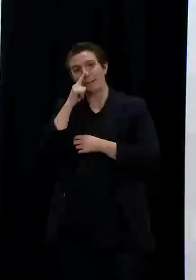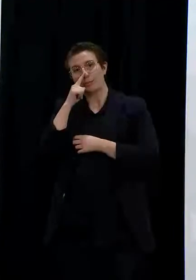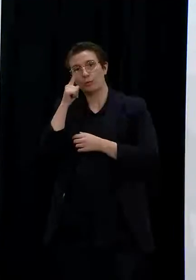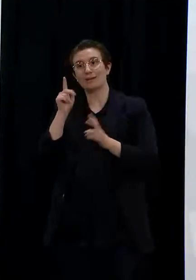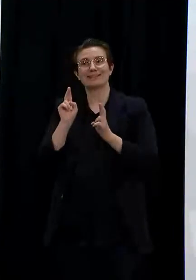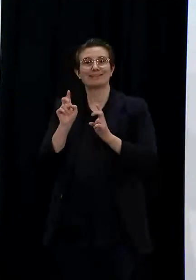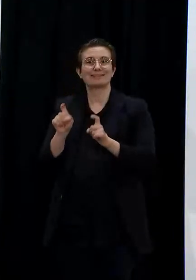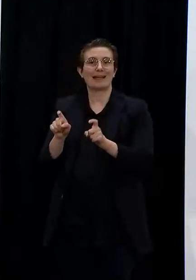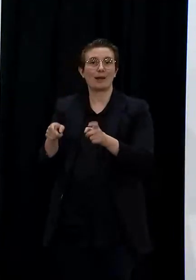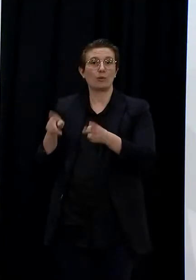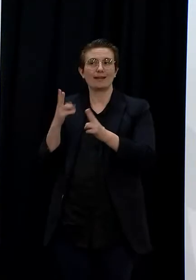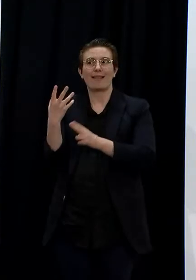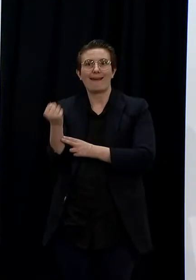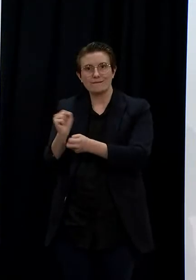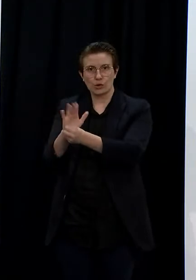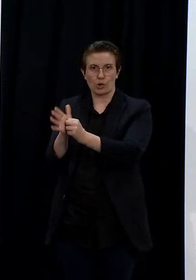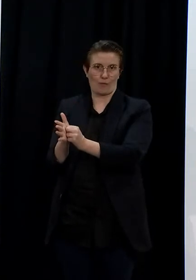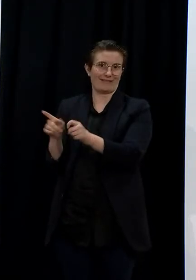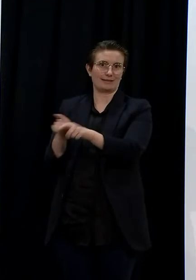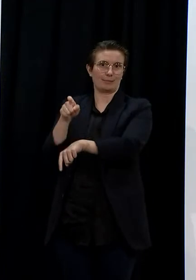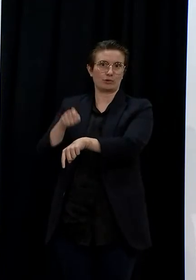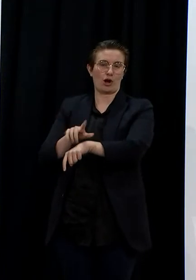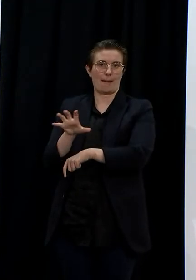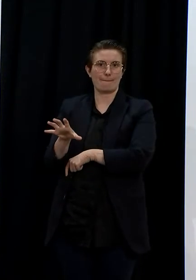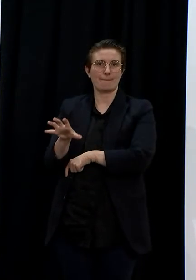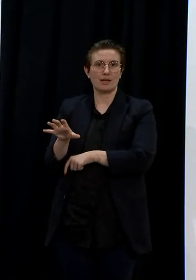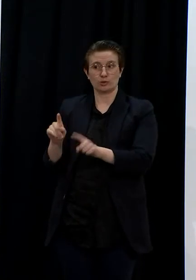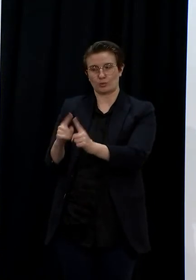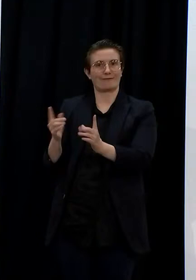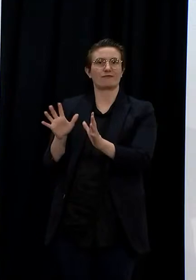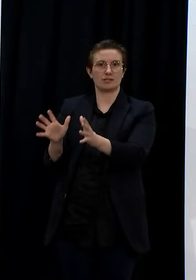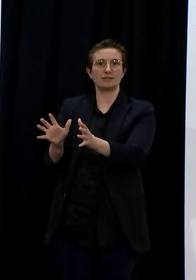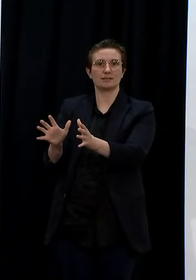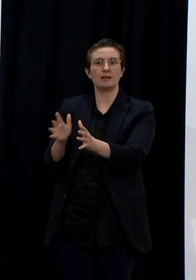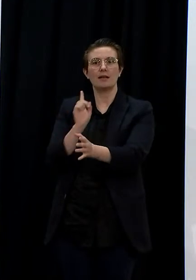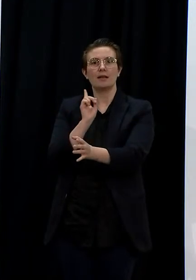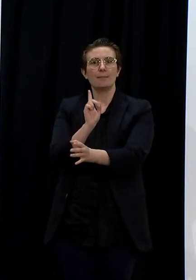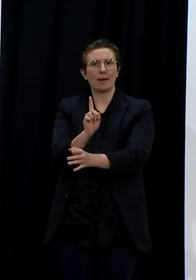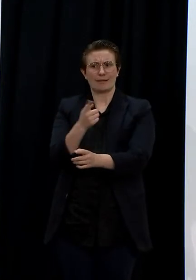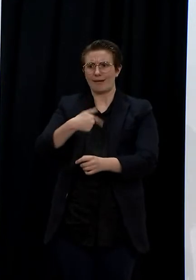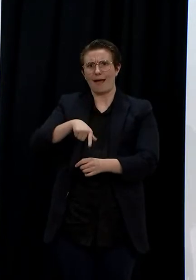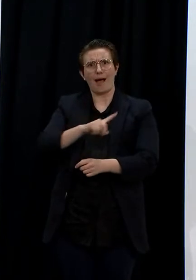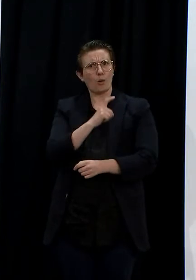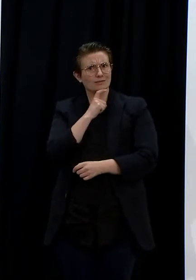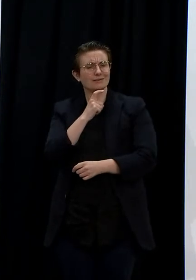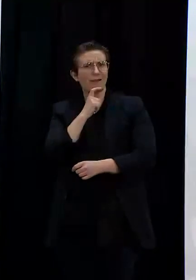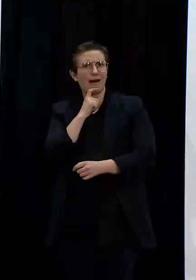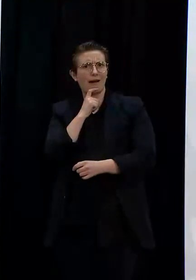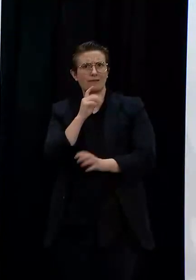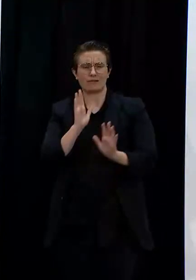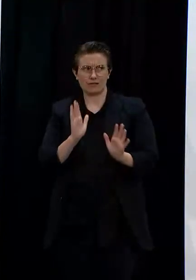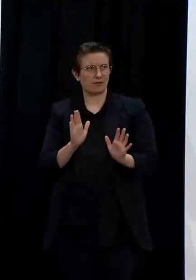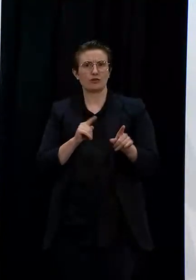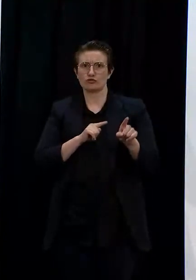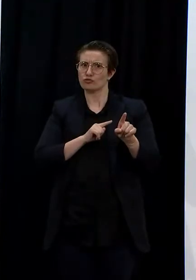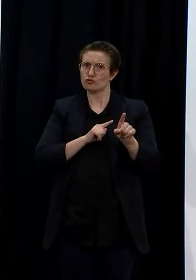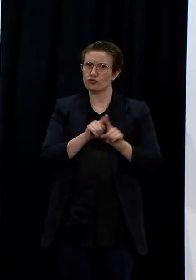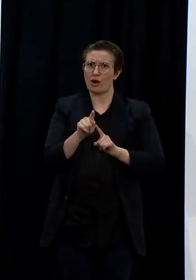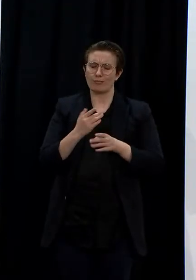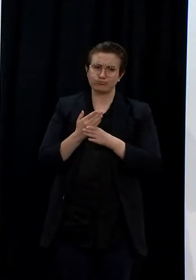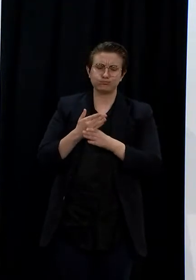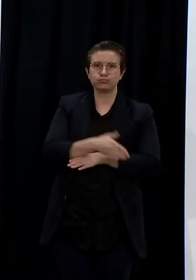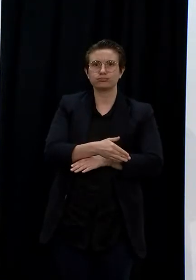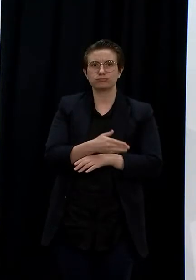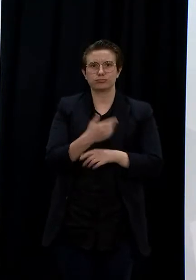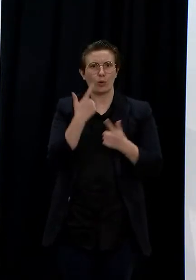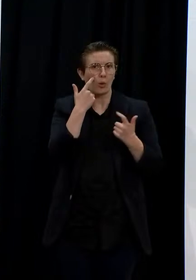facilities do an incredible job of particularly trying to care for families where they have children learning packs providing as much